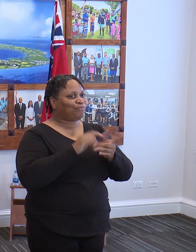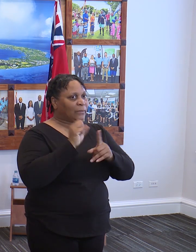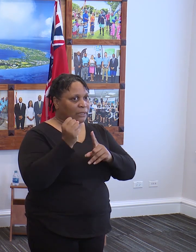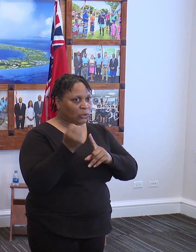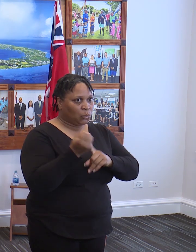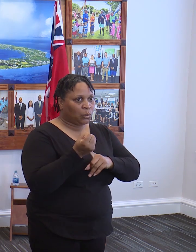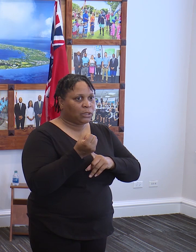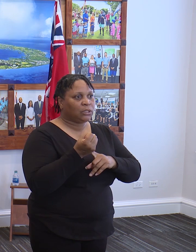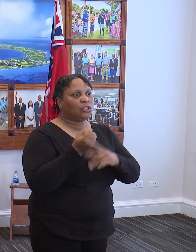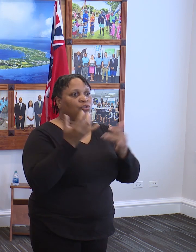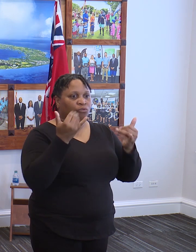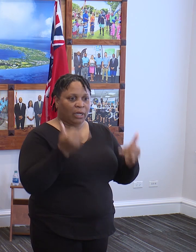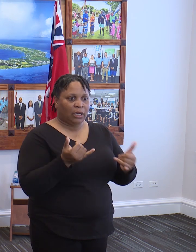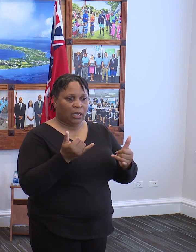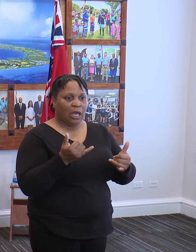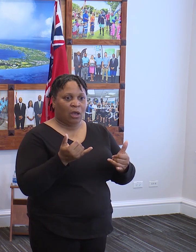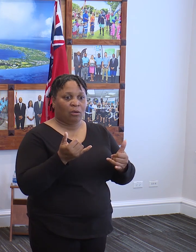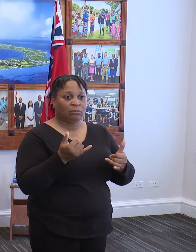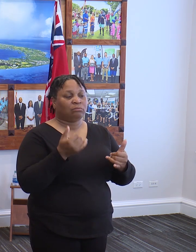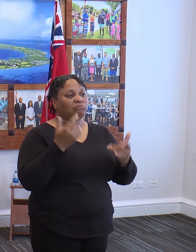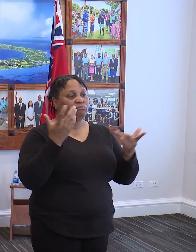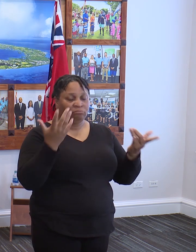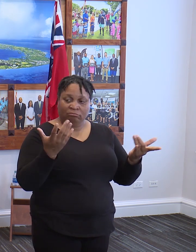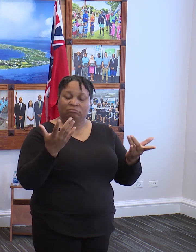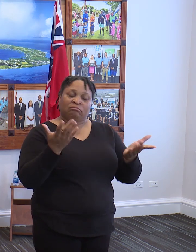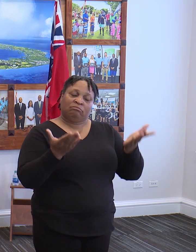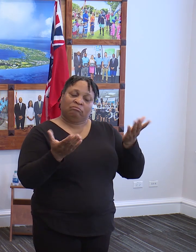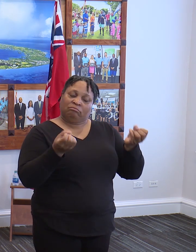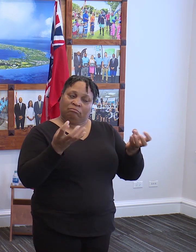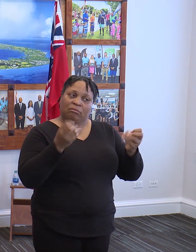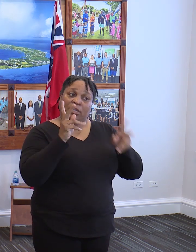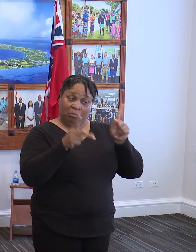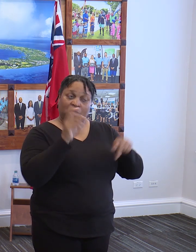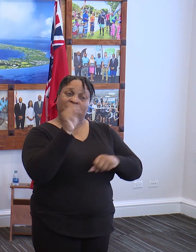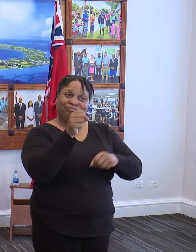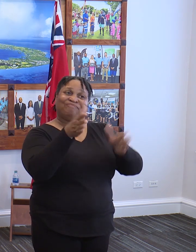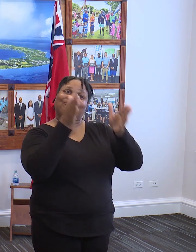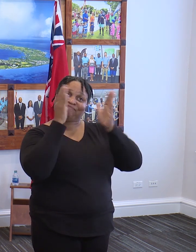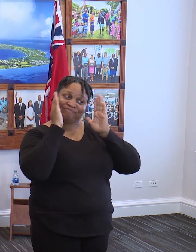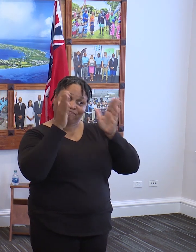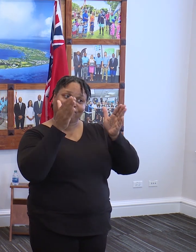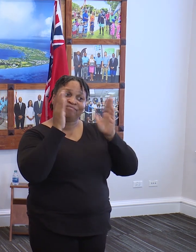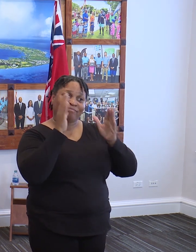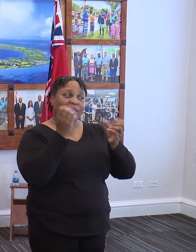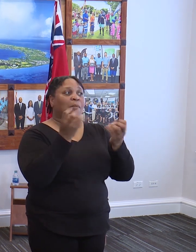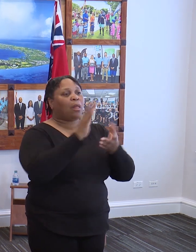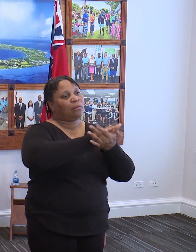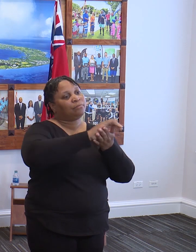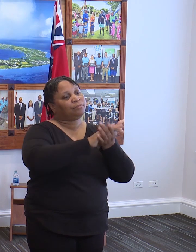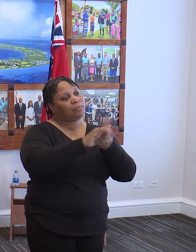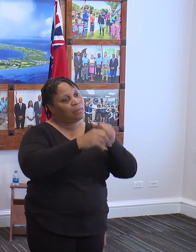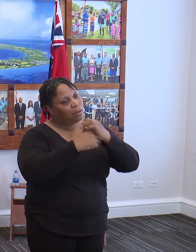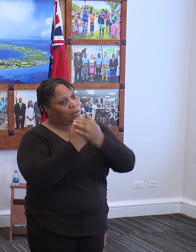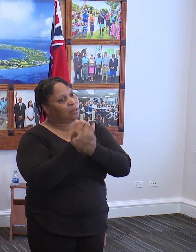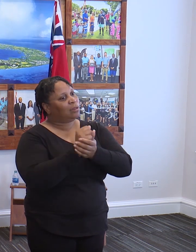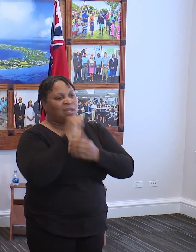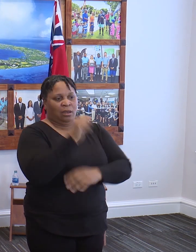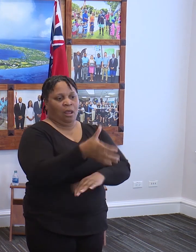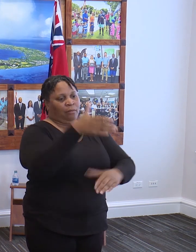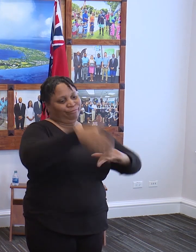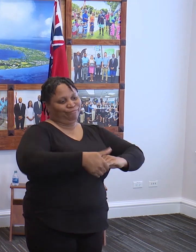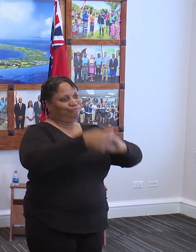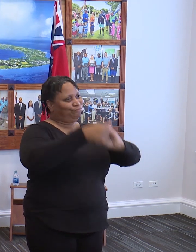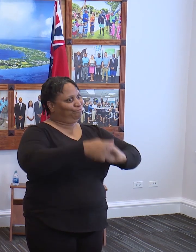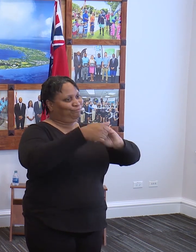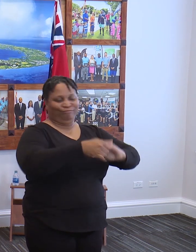would say is by and large, I think many people are paying attention. Many people wash their hands. People are not shaking each other's